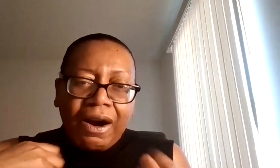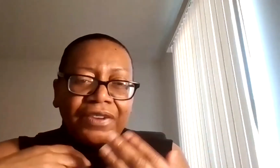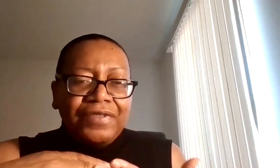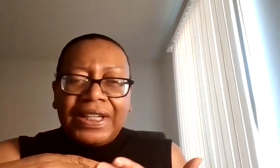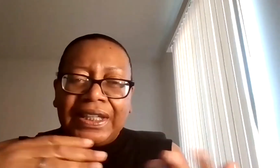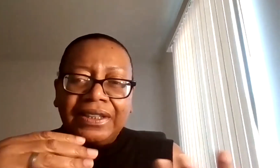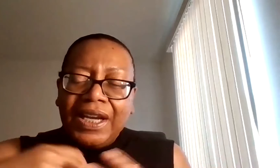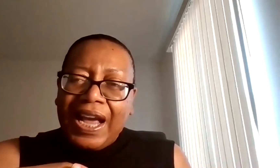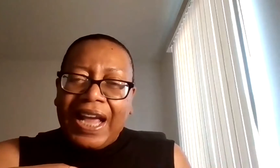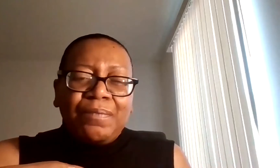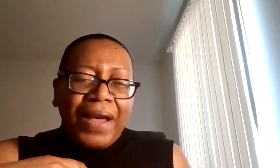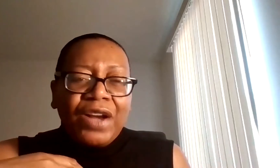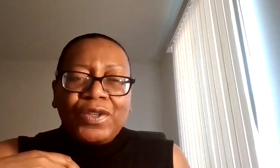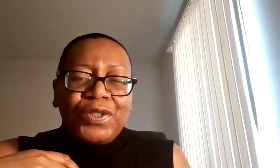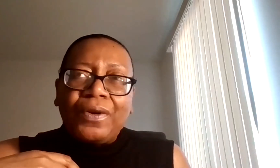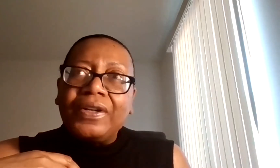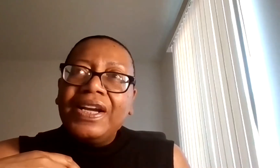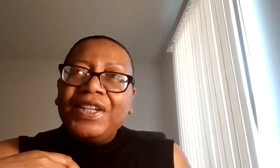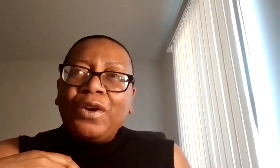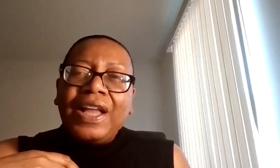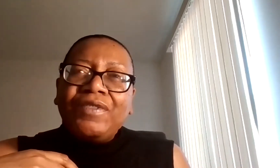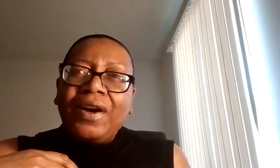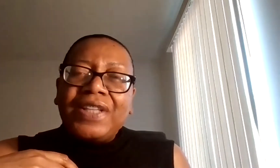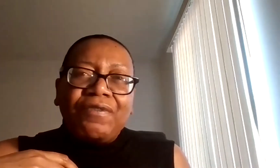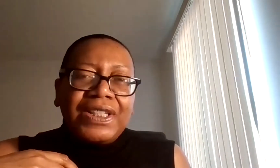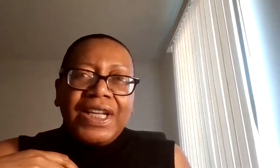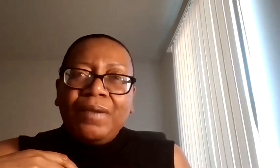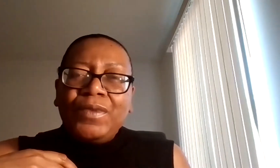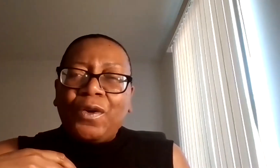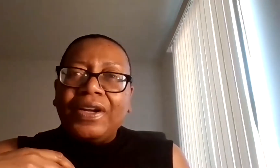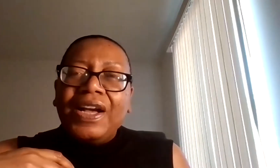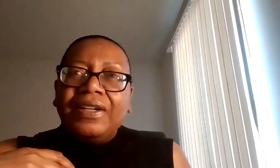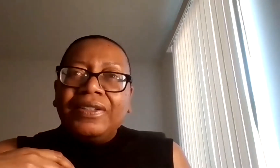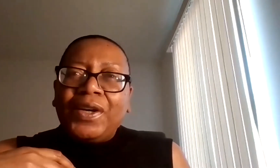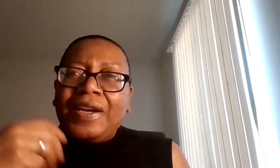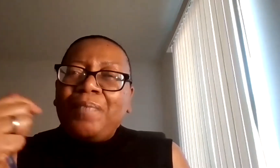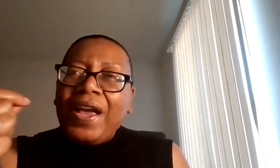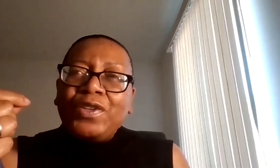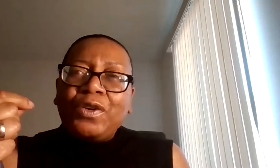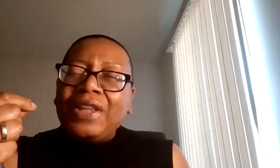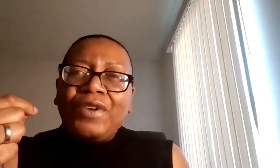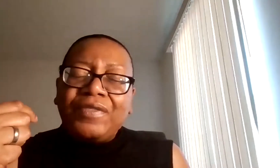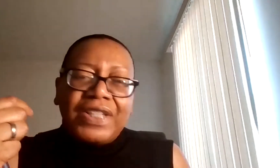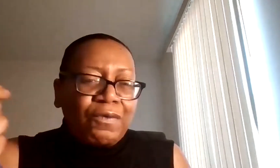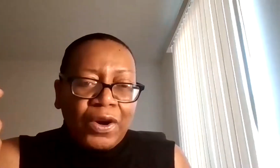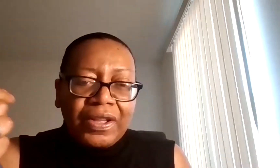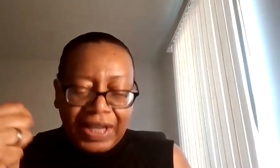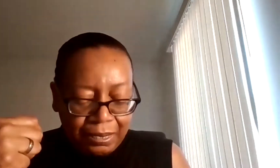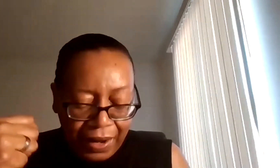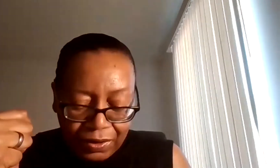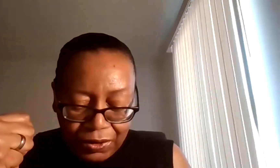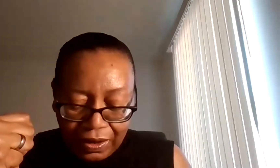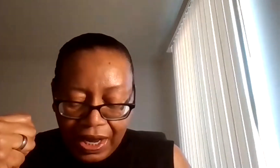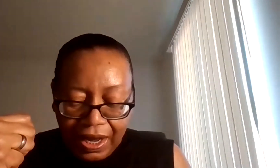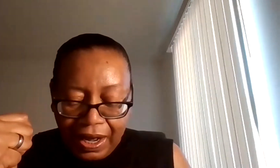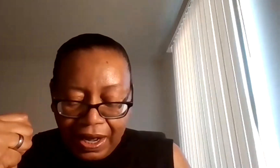who you are, feeling, and impairs your level of self-esteem. It impairs your level of self-worth.